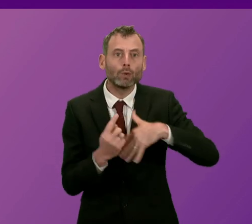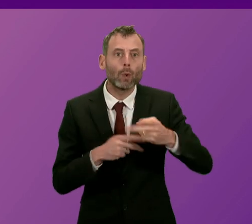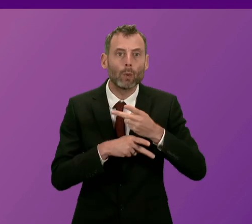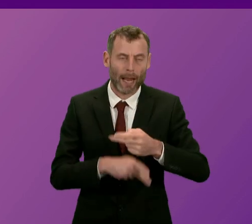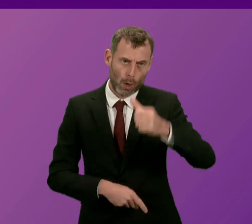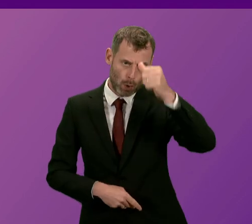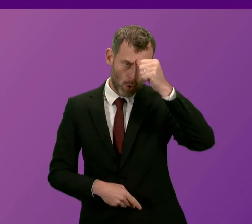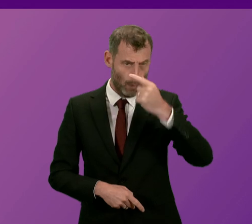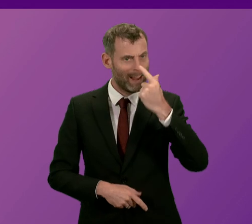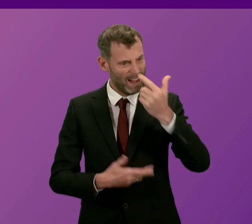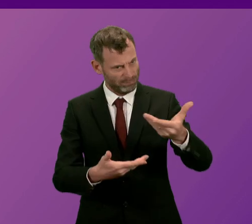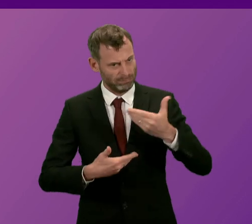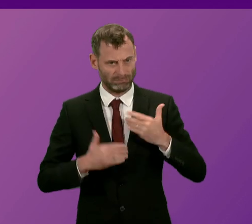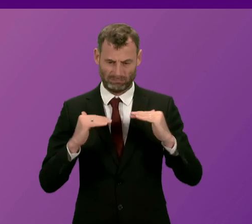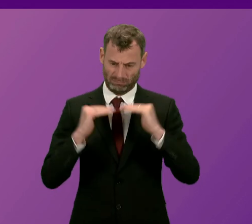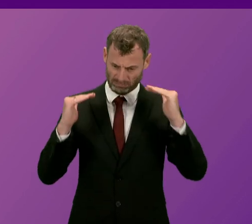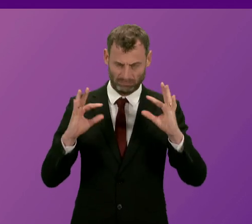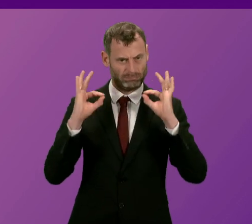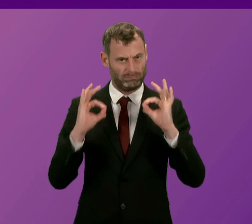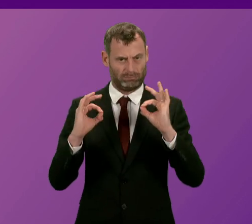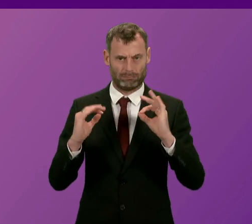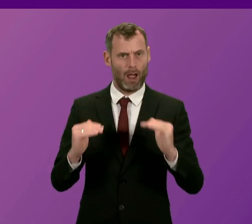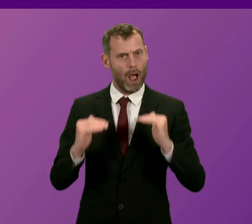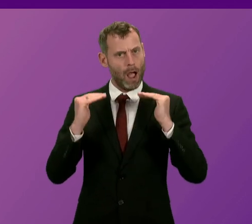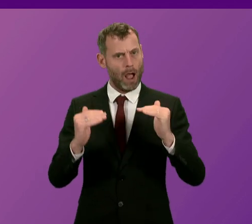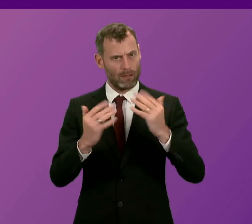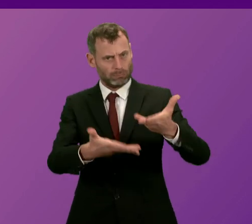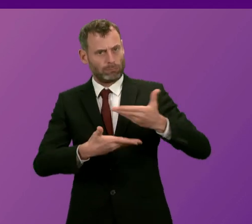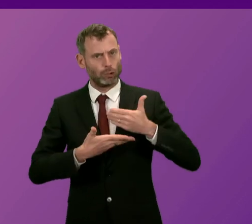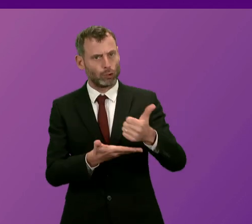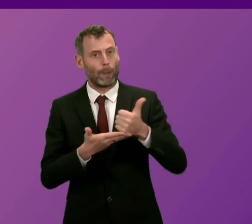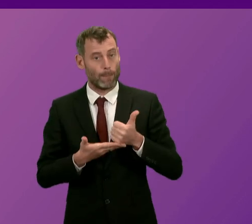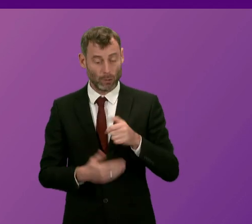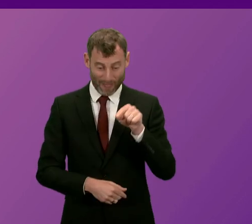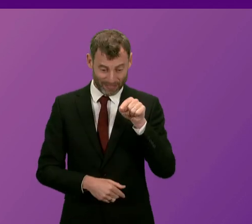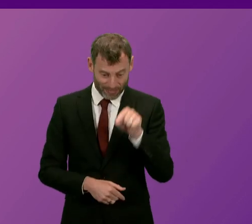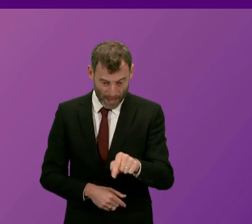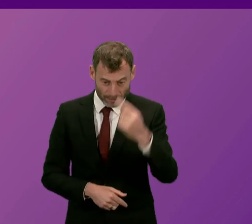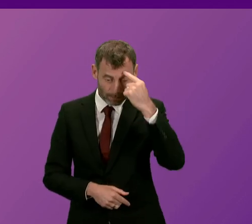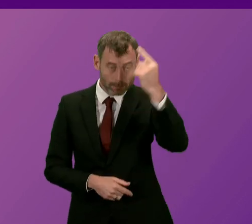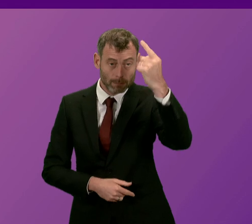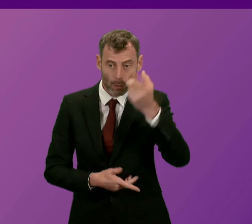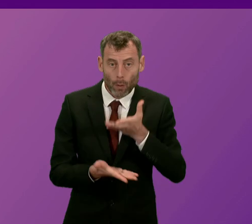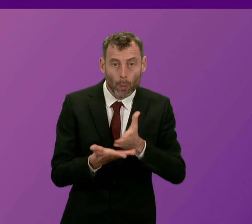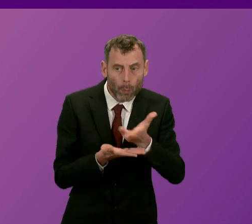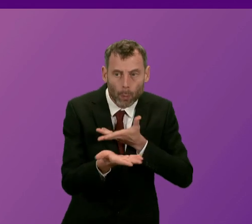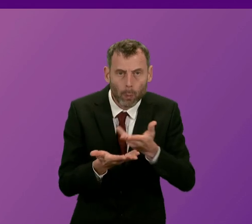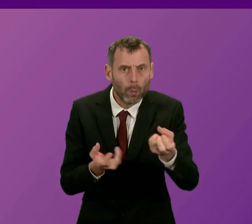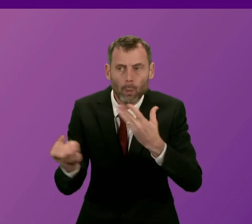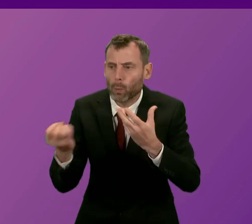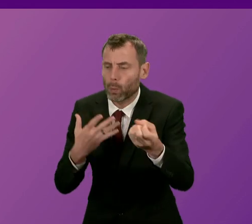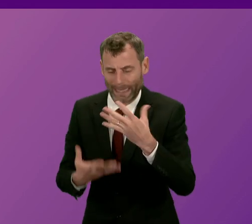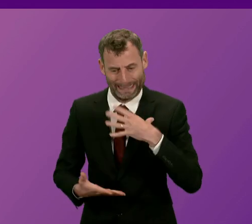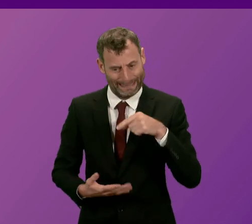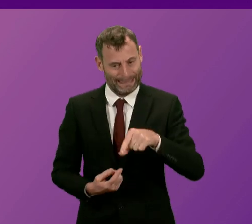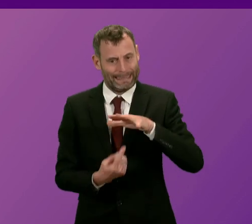able to receive the highest quality of support. That is the foundation behind the National Care Service and it's on that basis that the Government